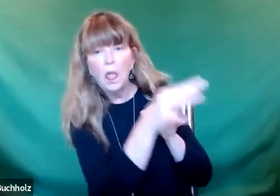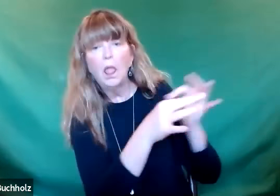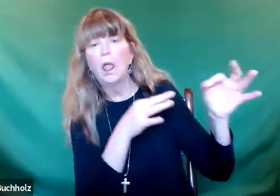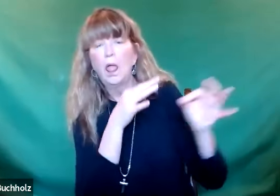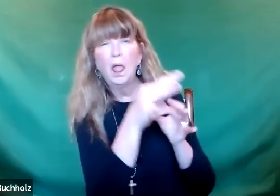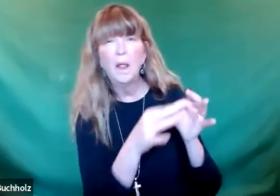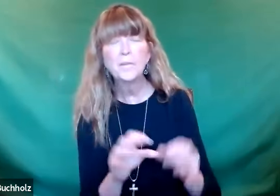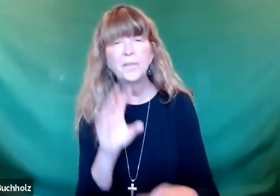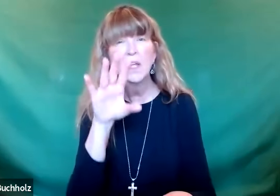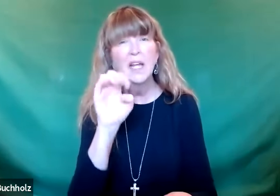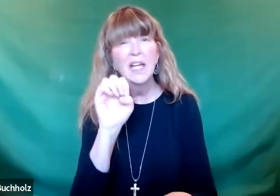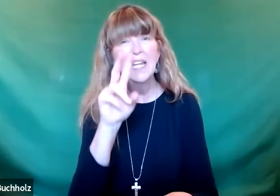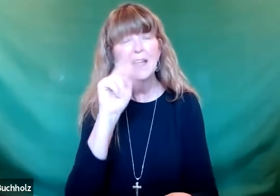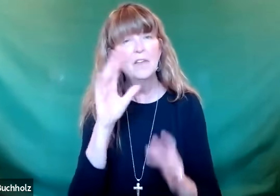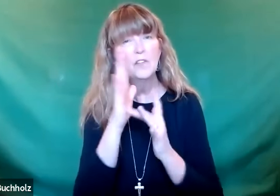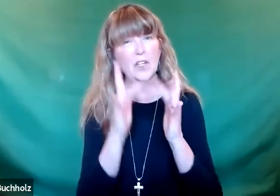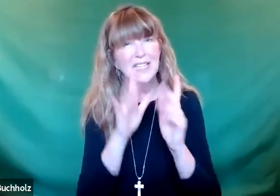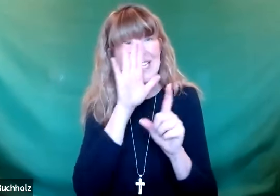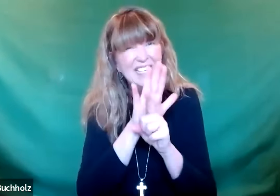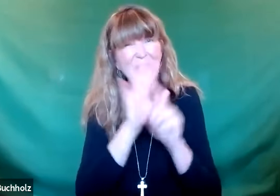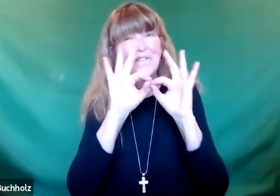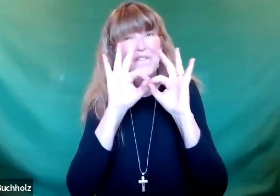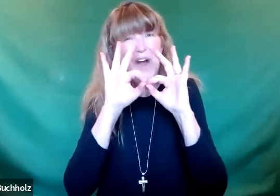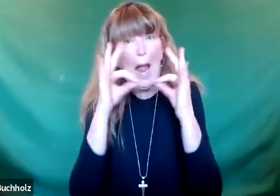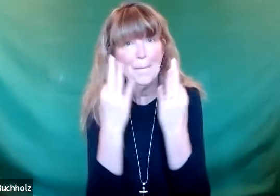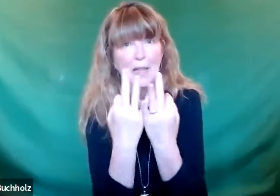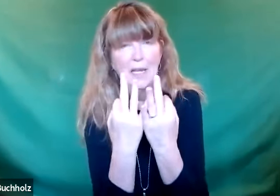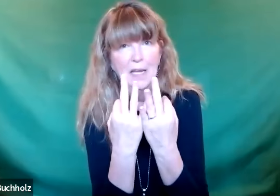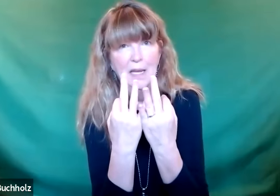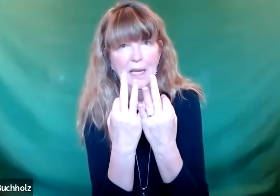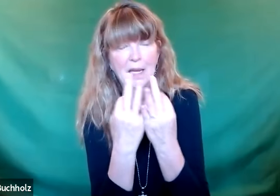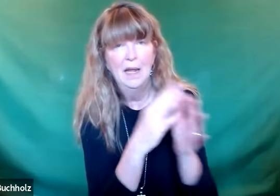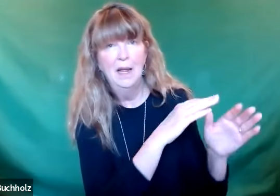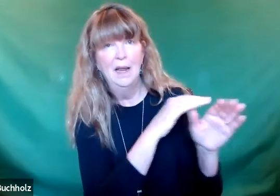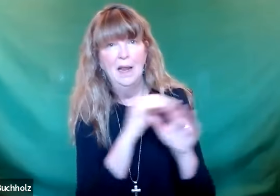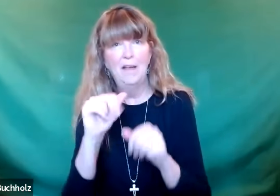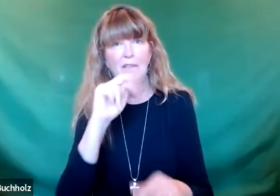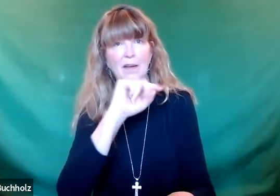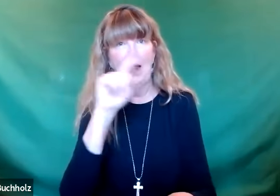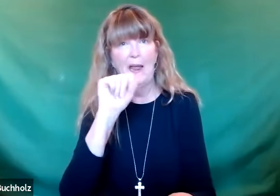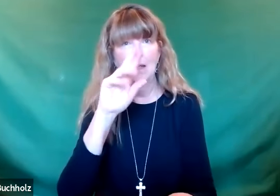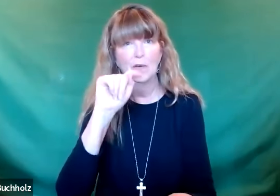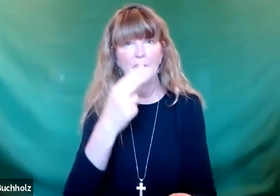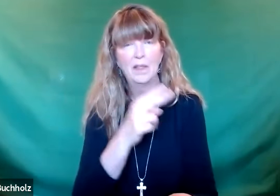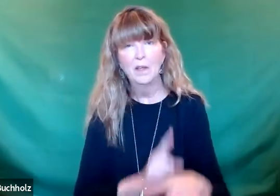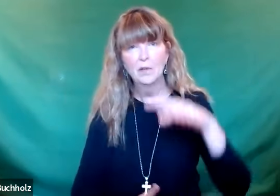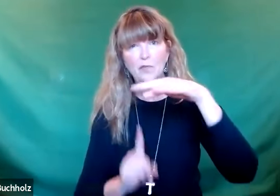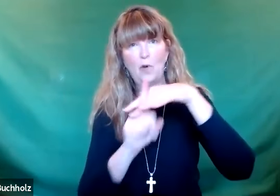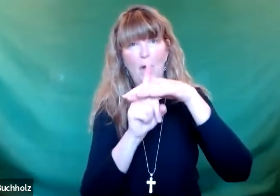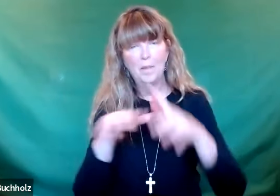had berated him with questions. And even his own family came from